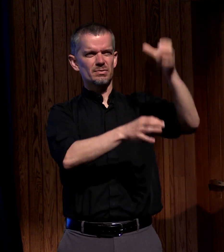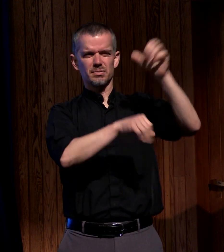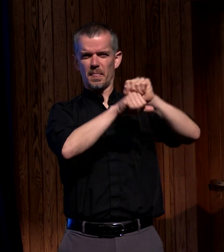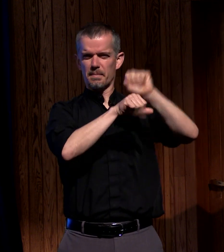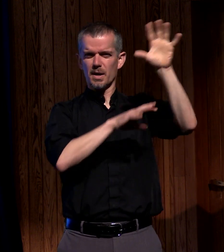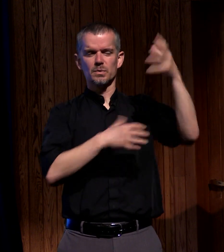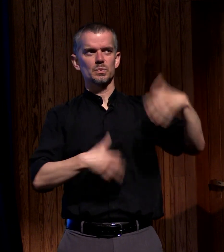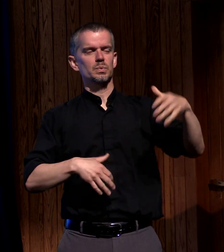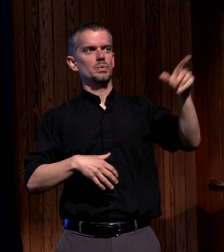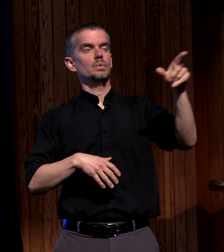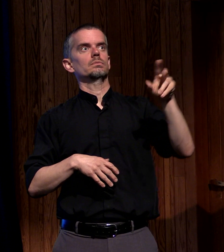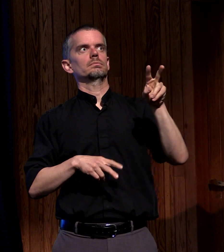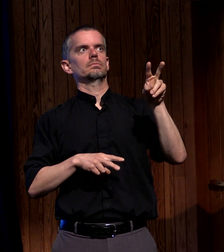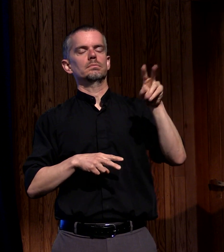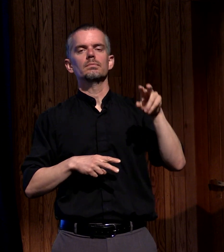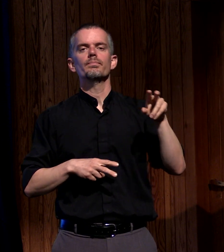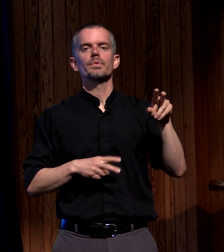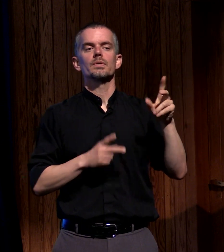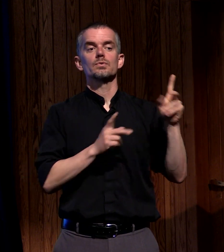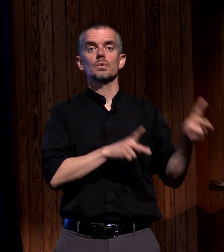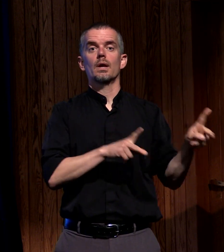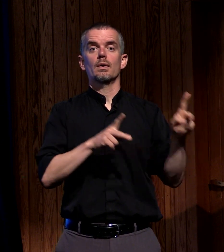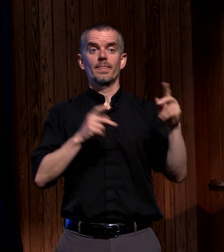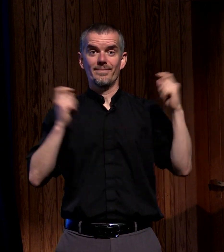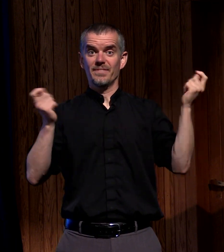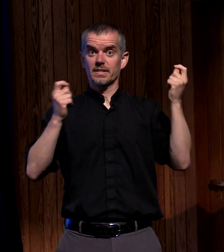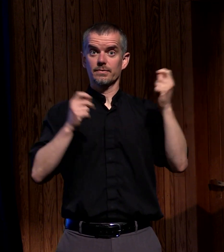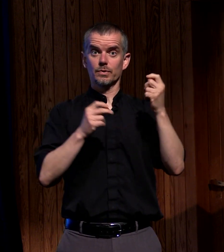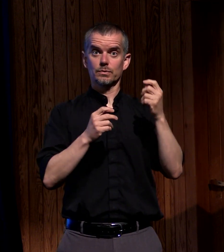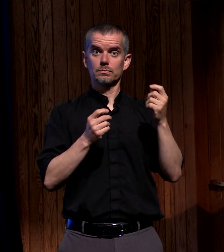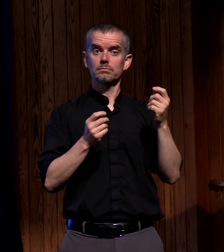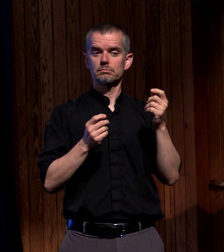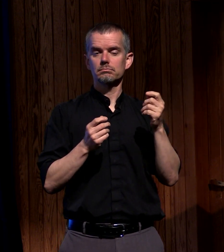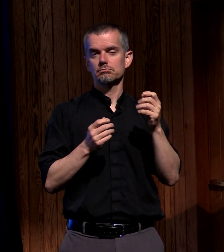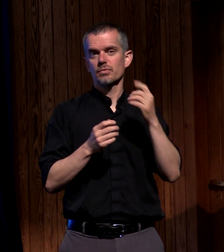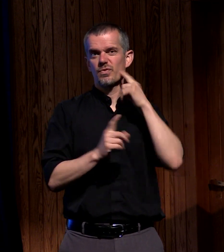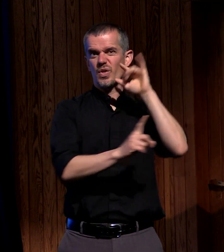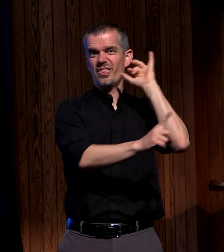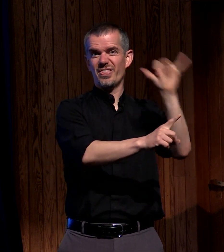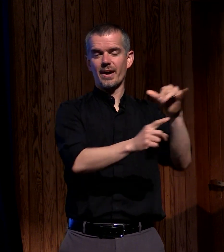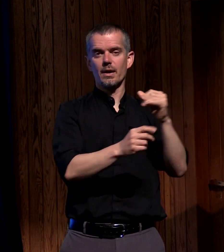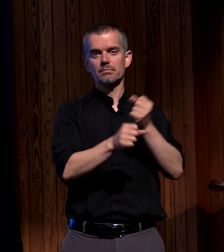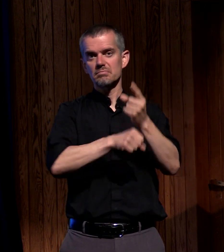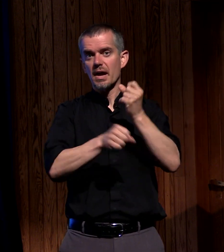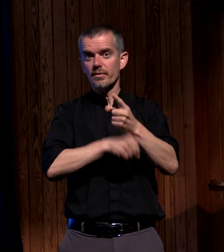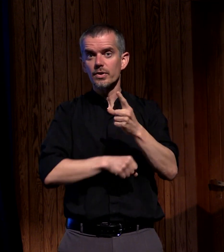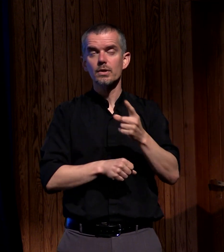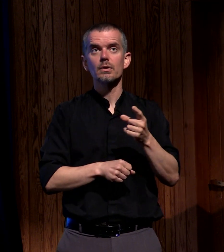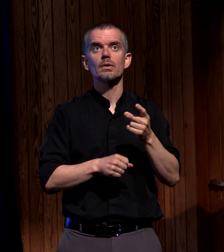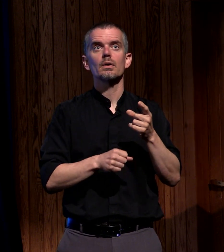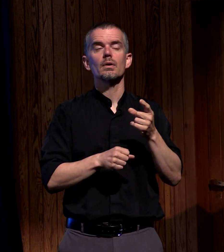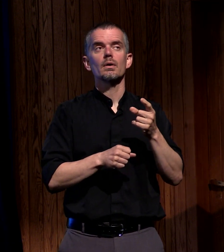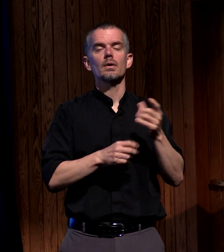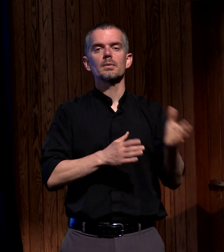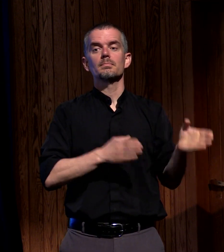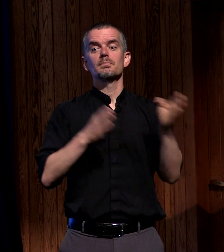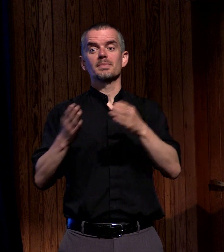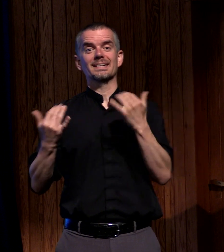the festival and celebrate that the dwelling of God again returns this time the Holy